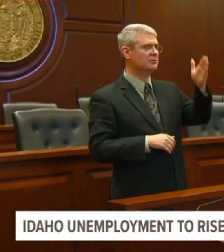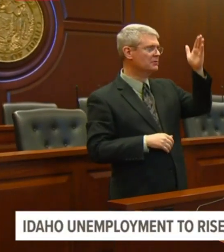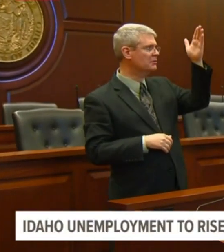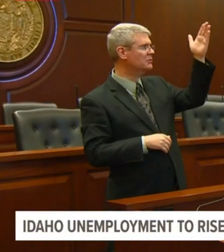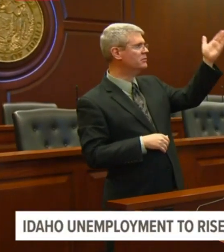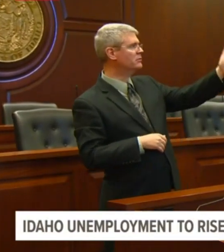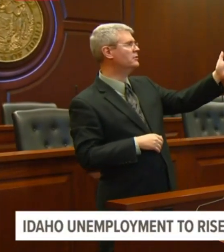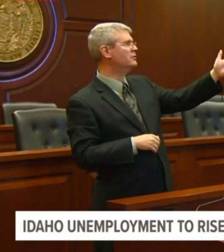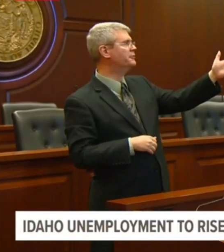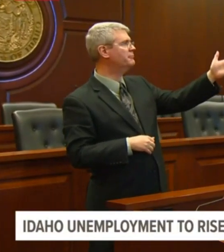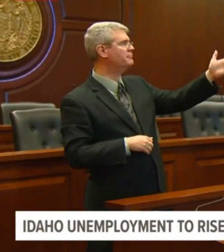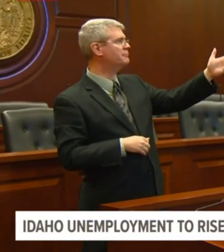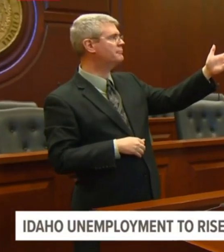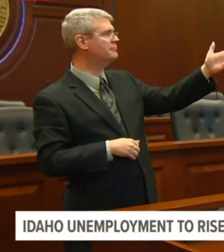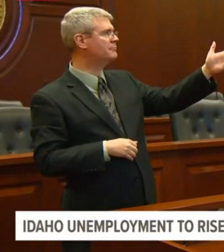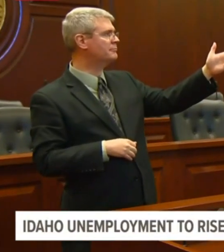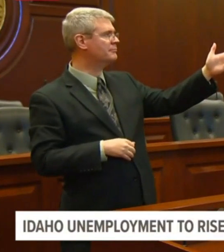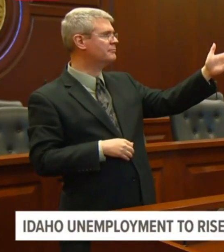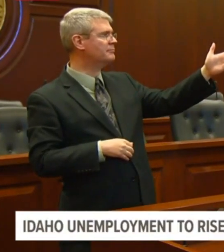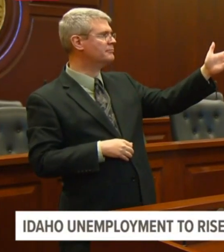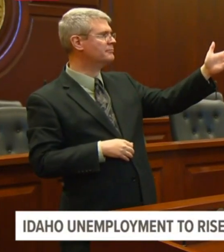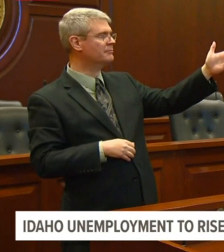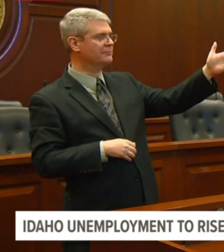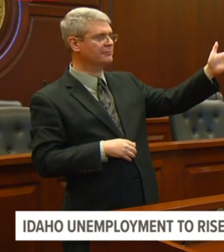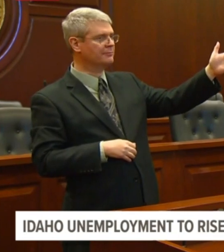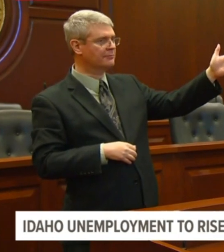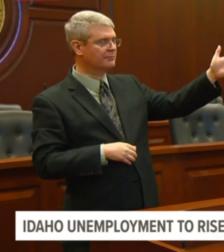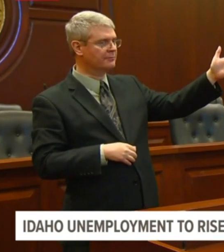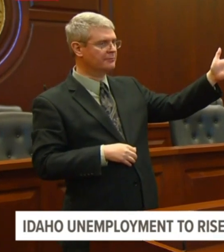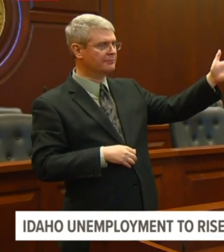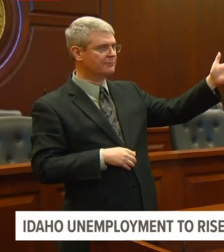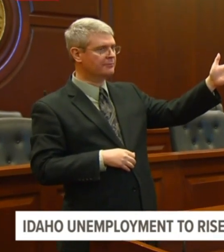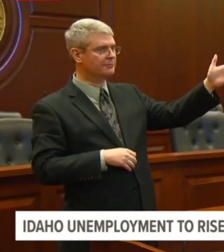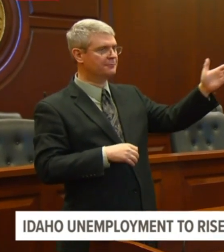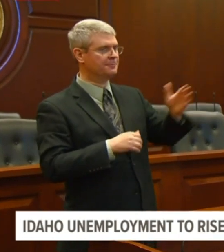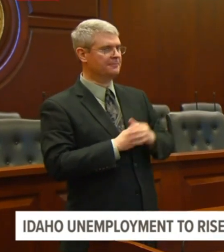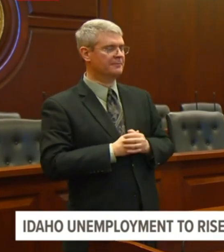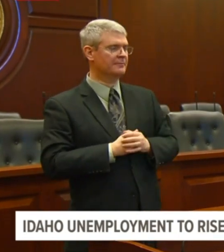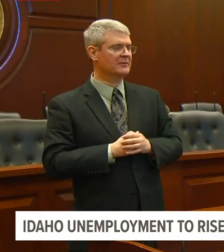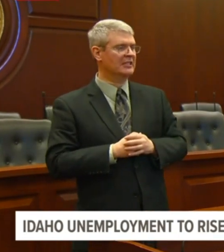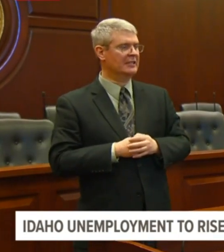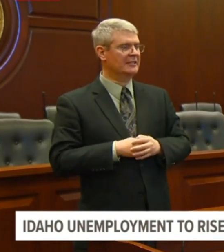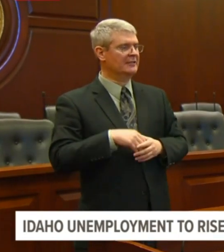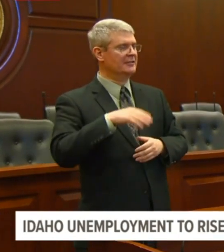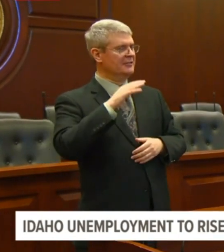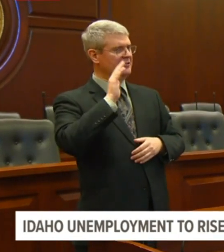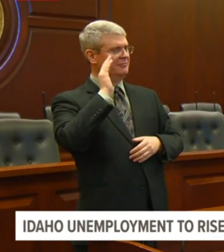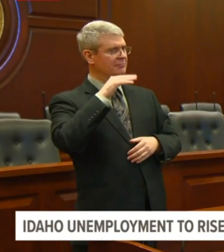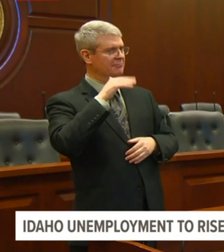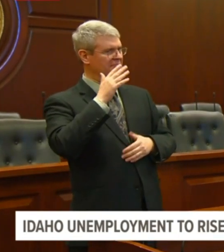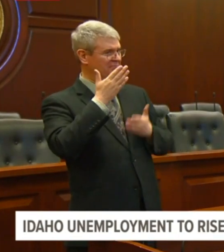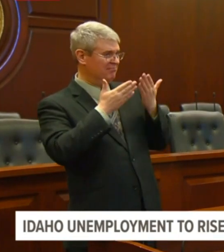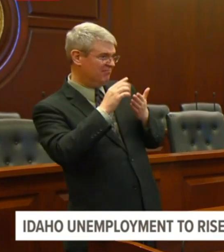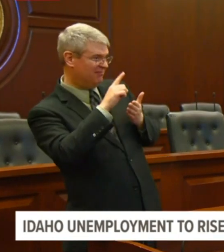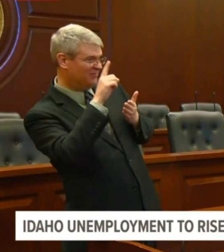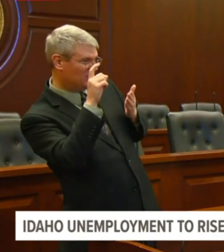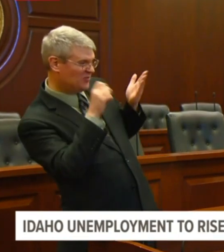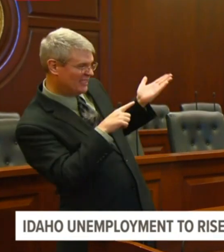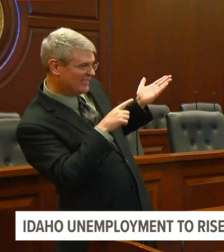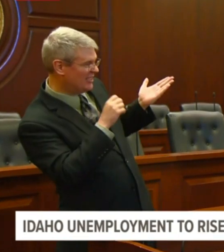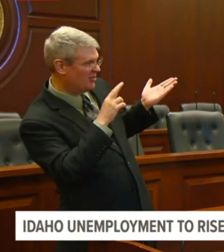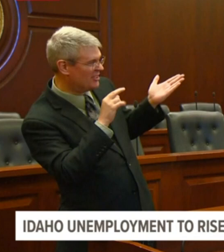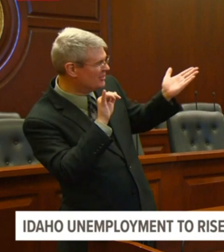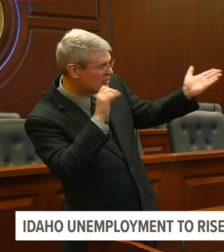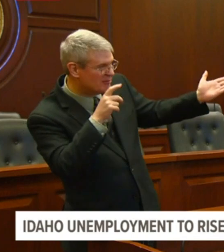Uh, thank you. Sorry. So, governor, this might be a question for director Jepson as well, but, uh, when did you personally learn about the first